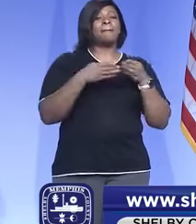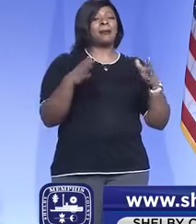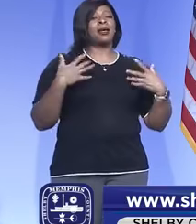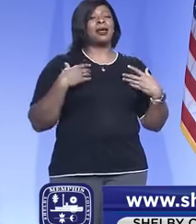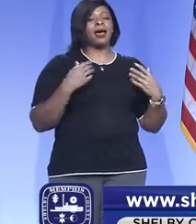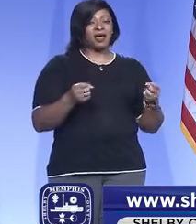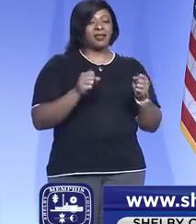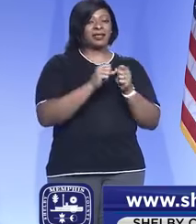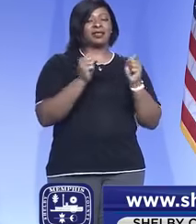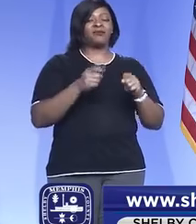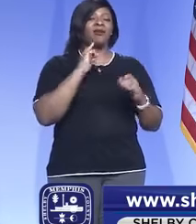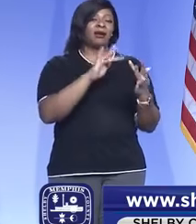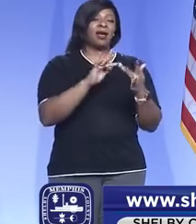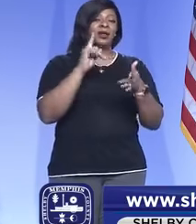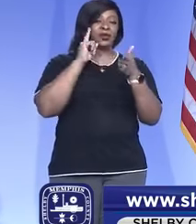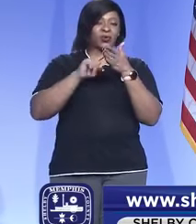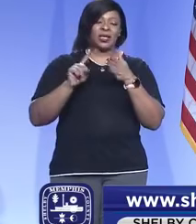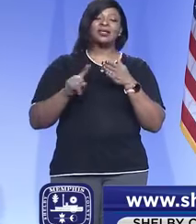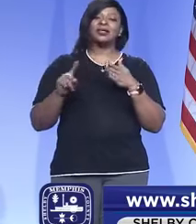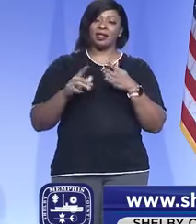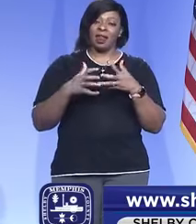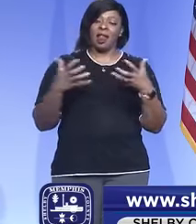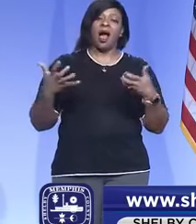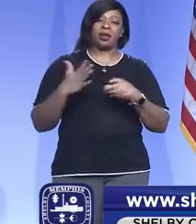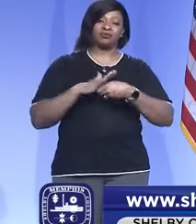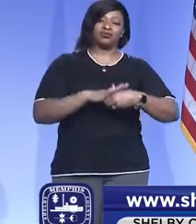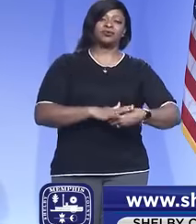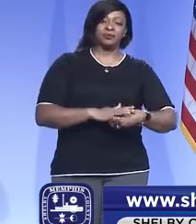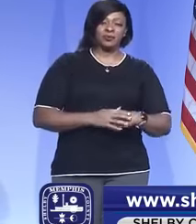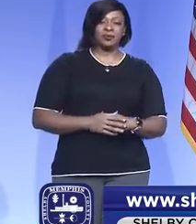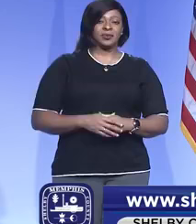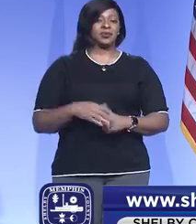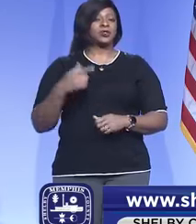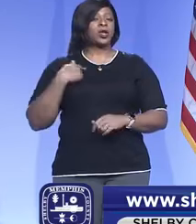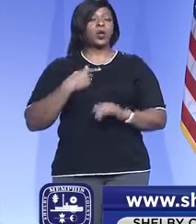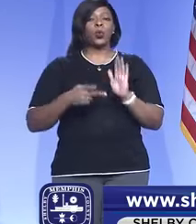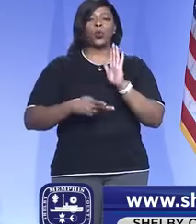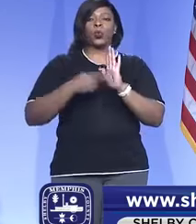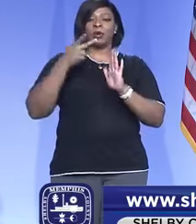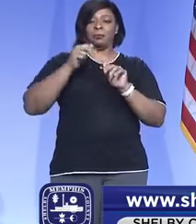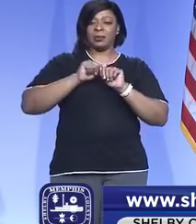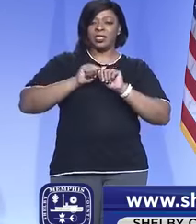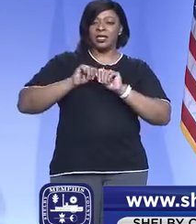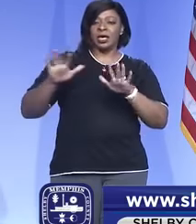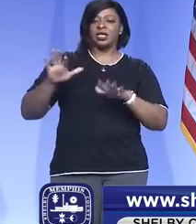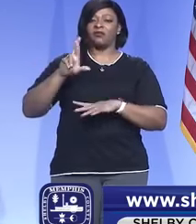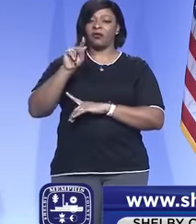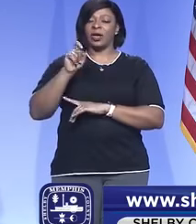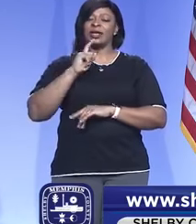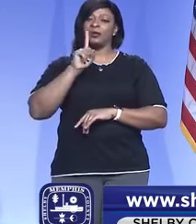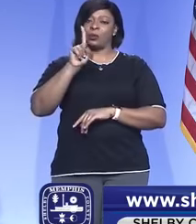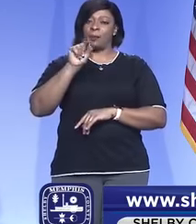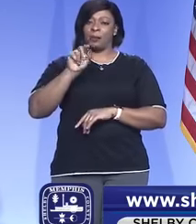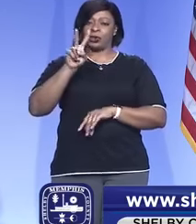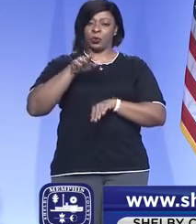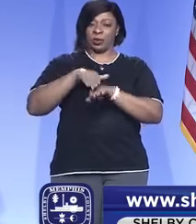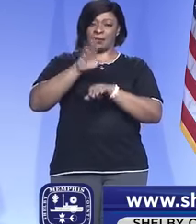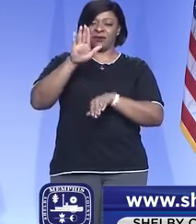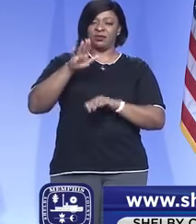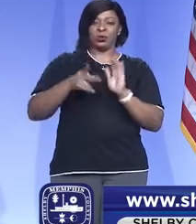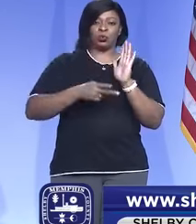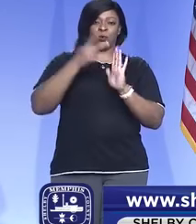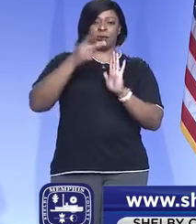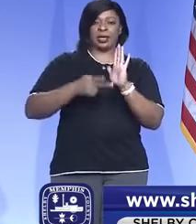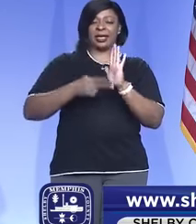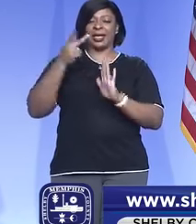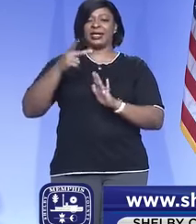system to do contact tracing. We also know that our reproductive rate is above 1.2 and our duplication